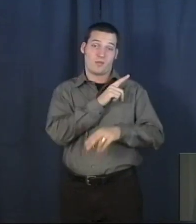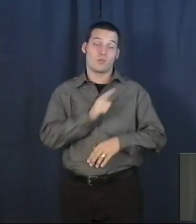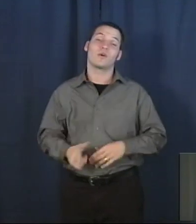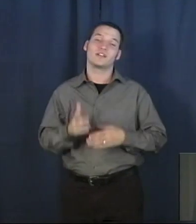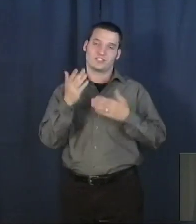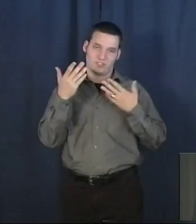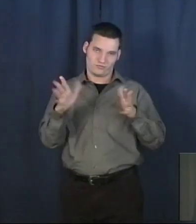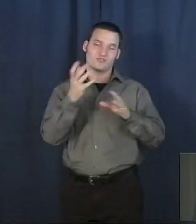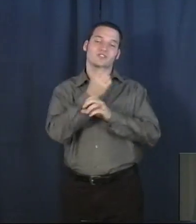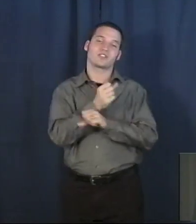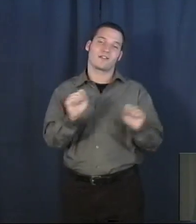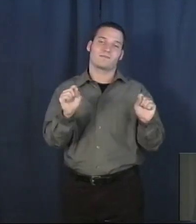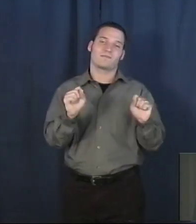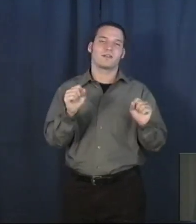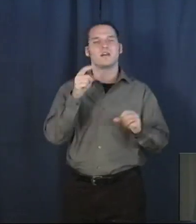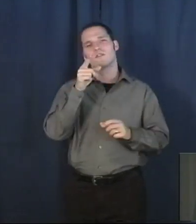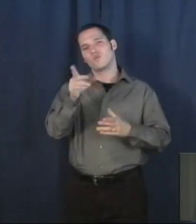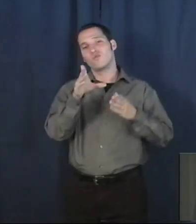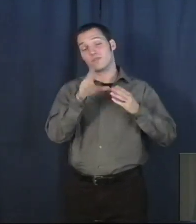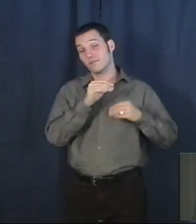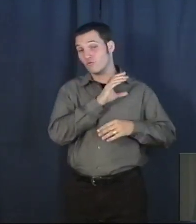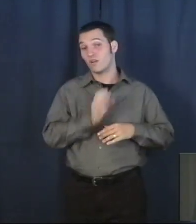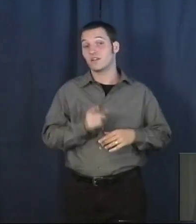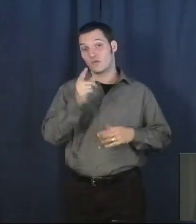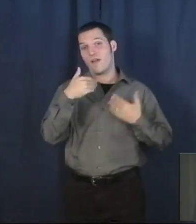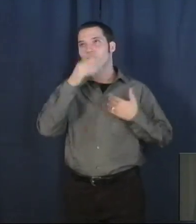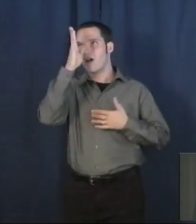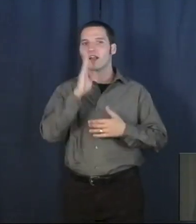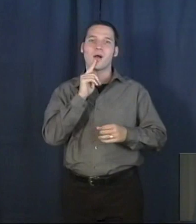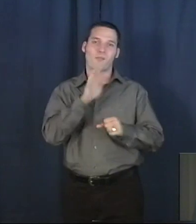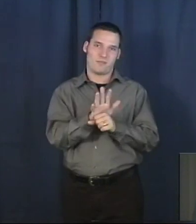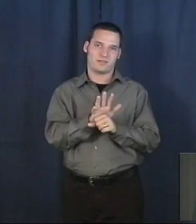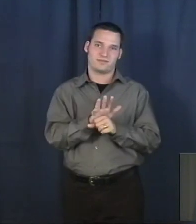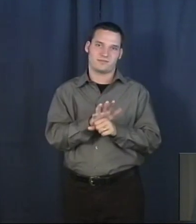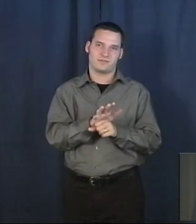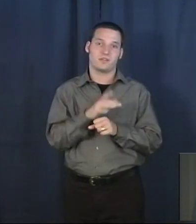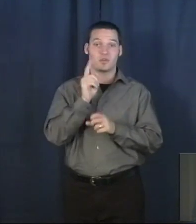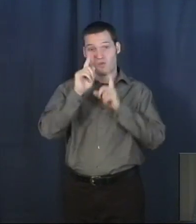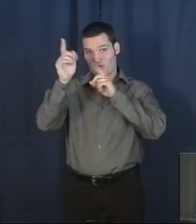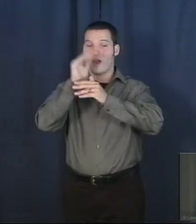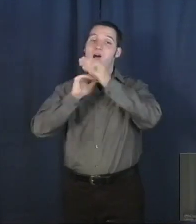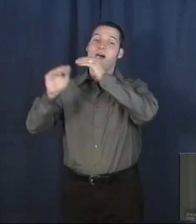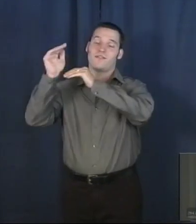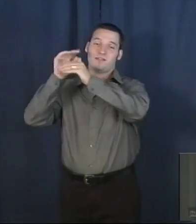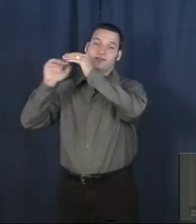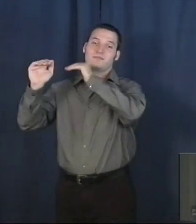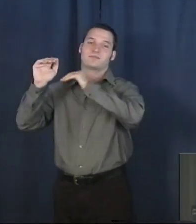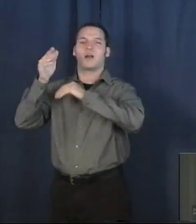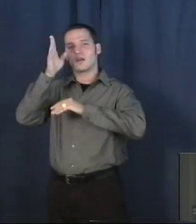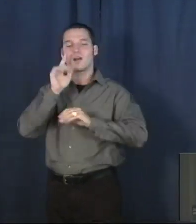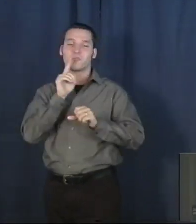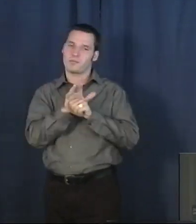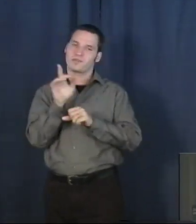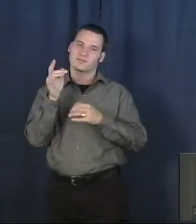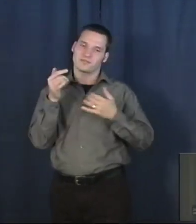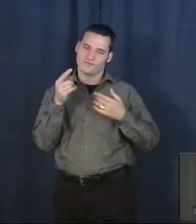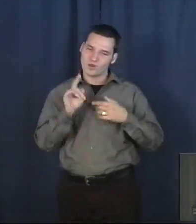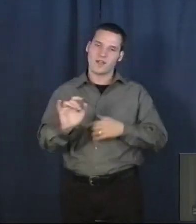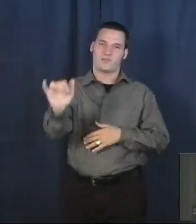If you just received Christ, you've got God's promise. You're going to heaven. And God's promises last forever. So if you've just